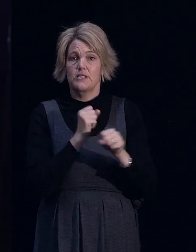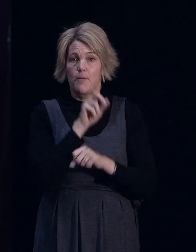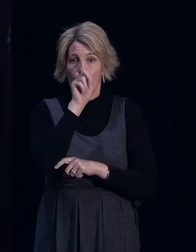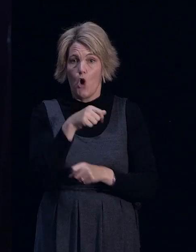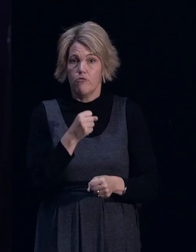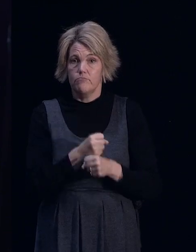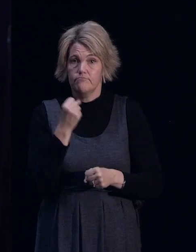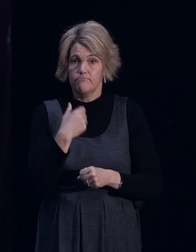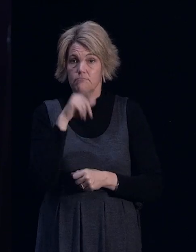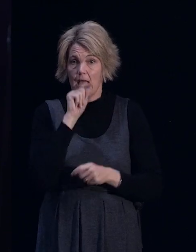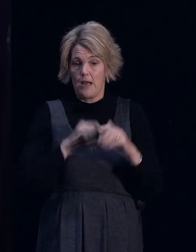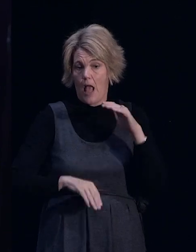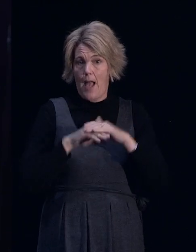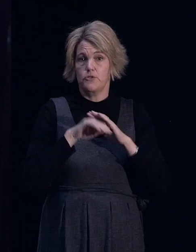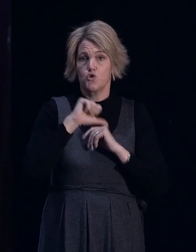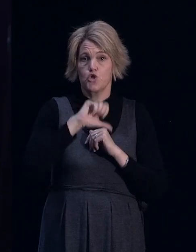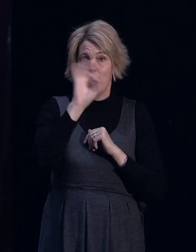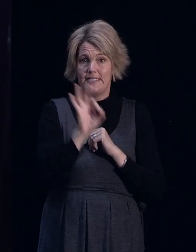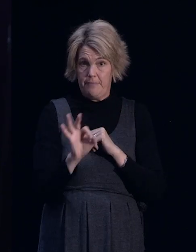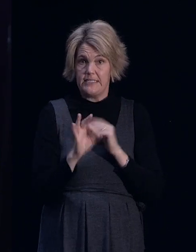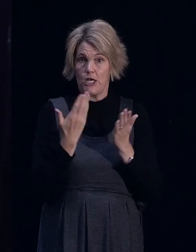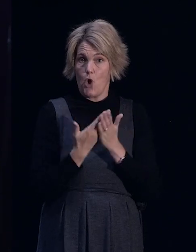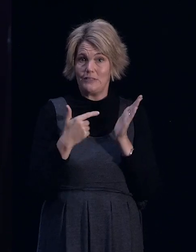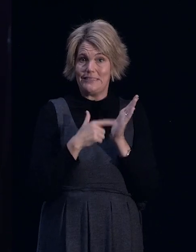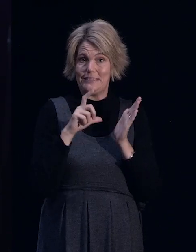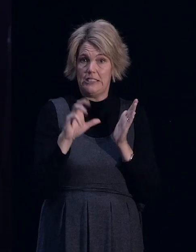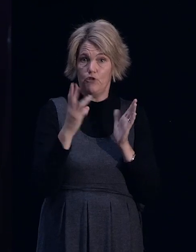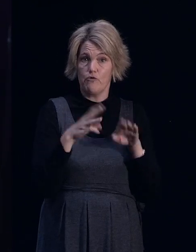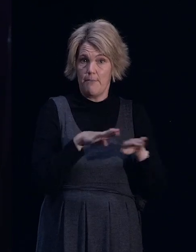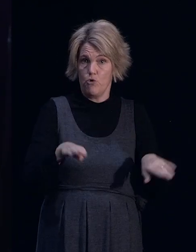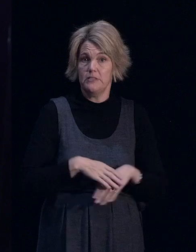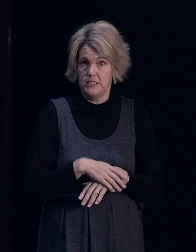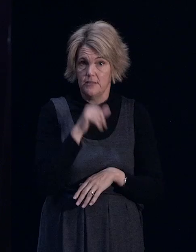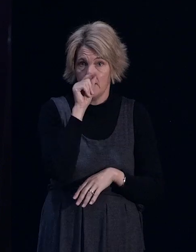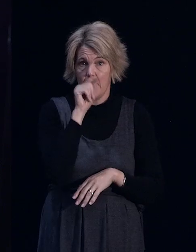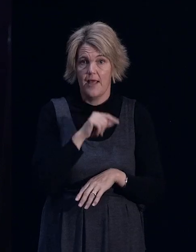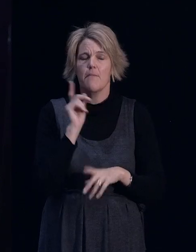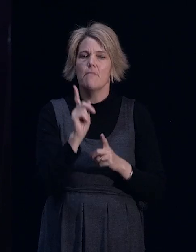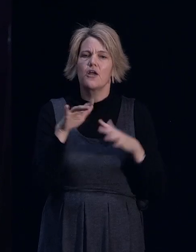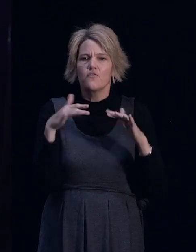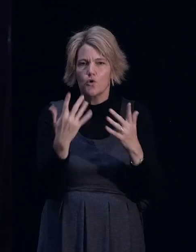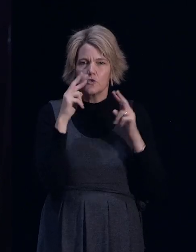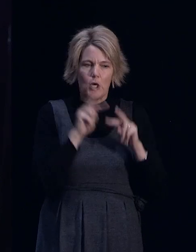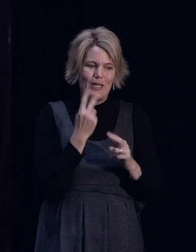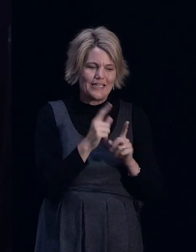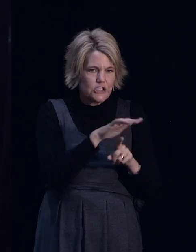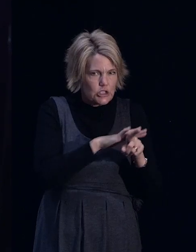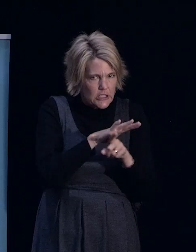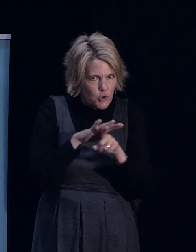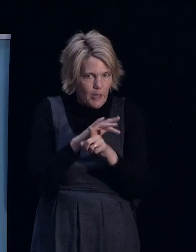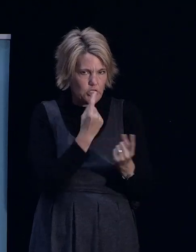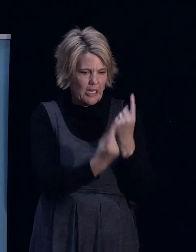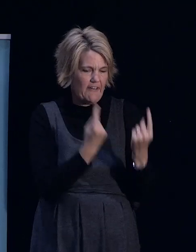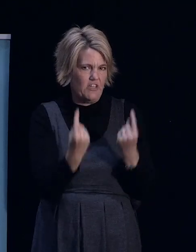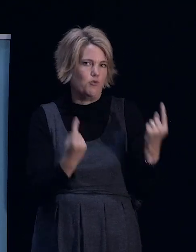lend up to 90% on technical category three properties, albeit it's case by case, as is all lending.